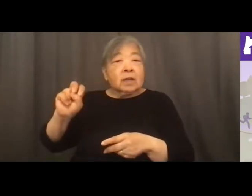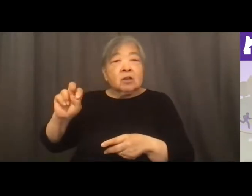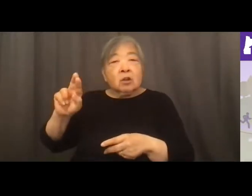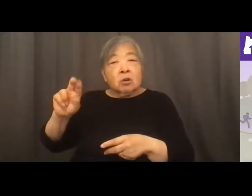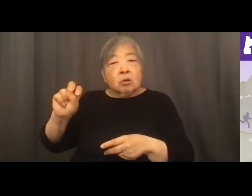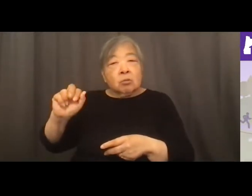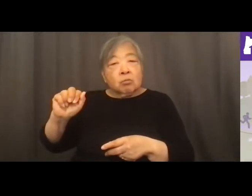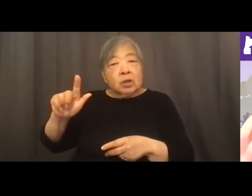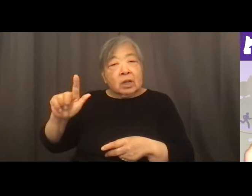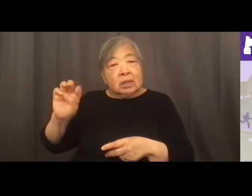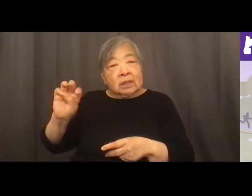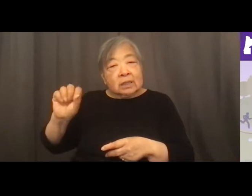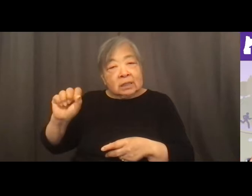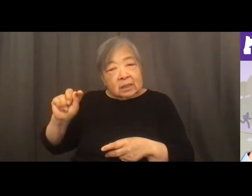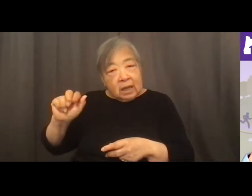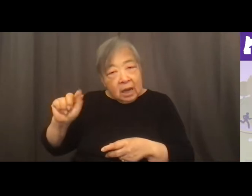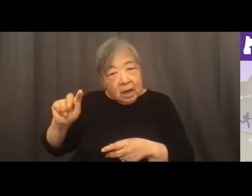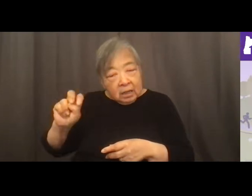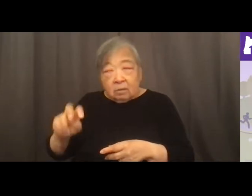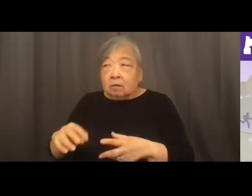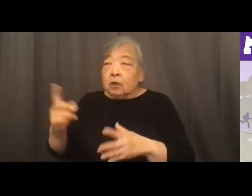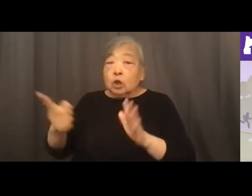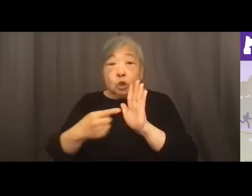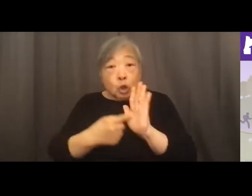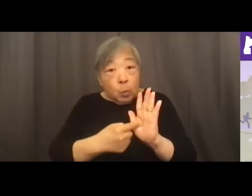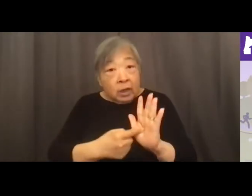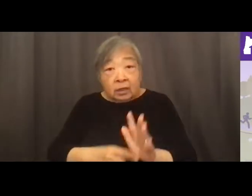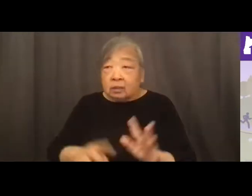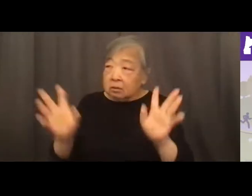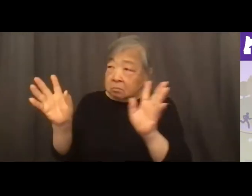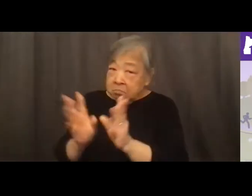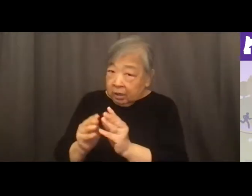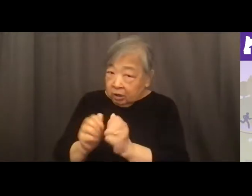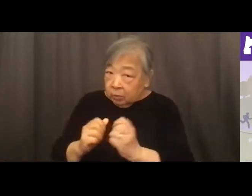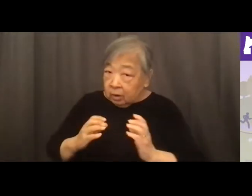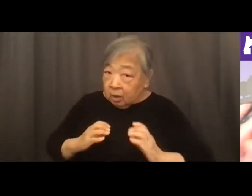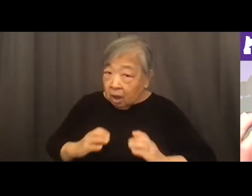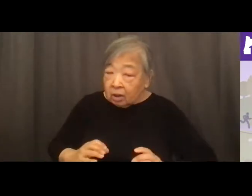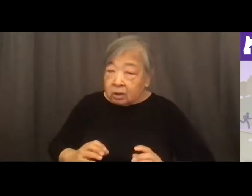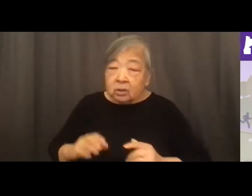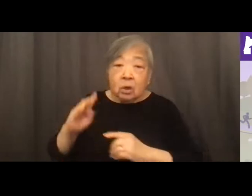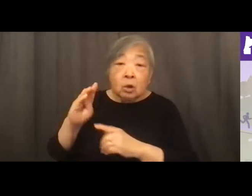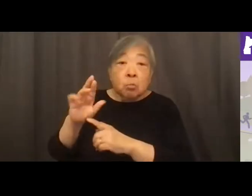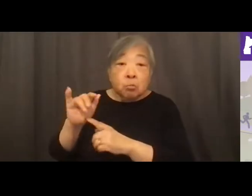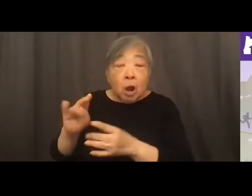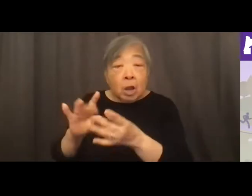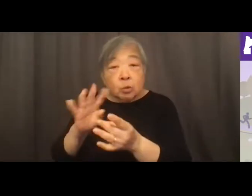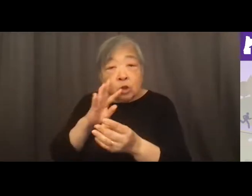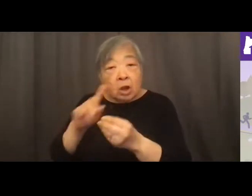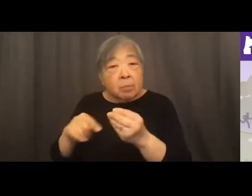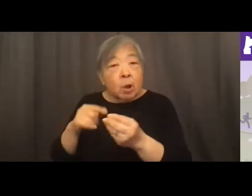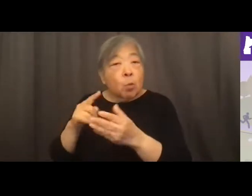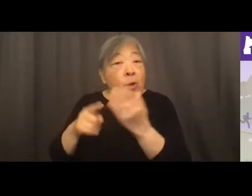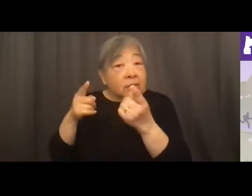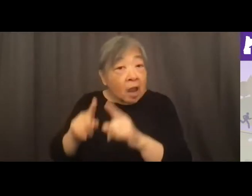it's, um, you know, showings and meeting with clients. And so, uh, you know, Brian will talk a little bit about, uh, what, what's